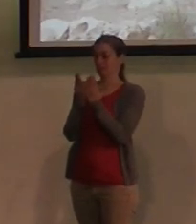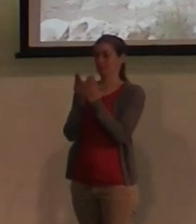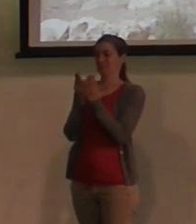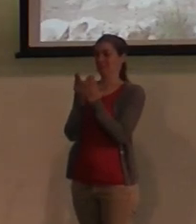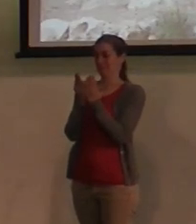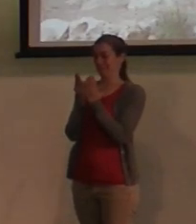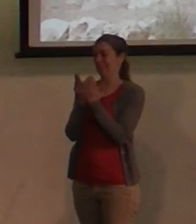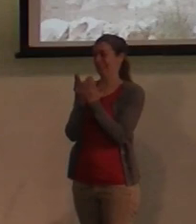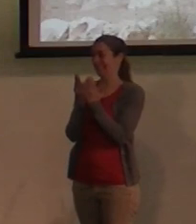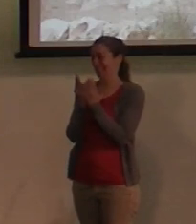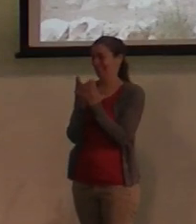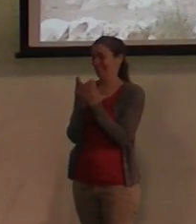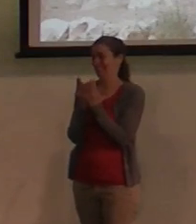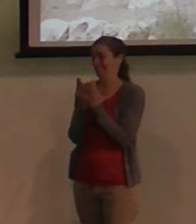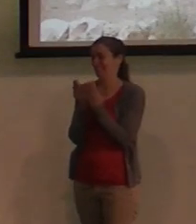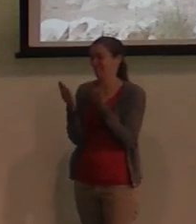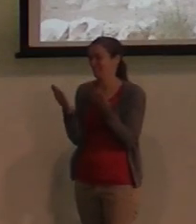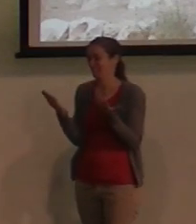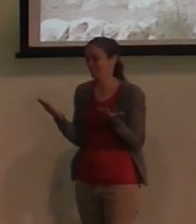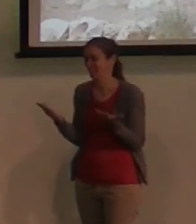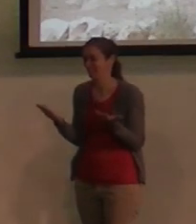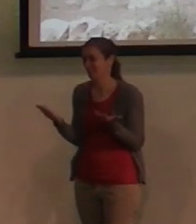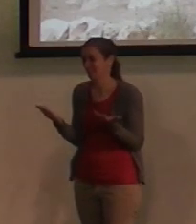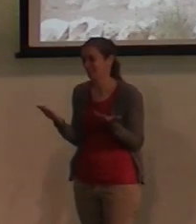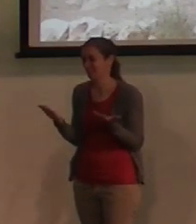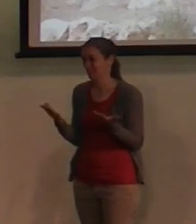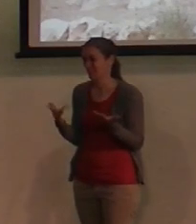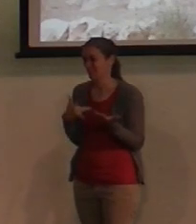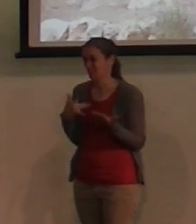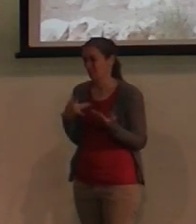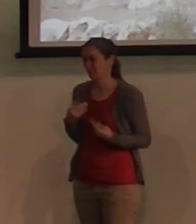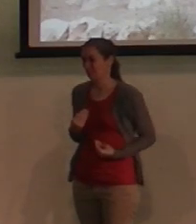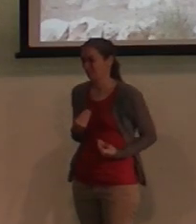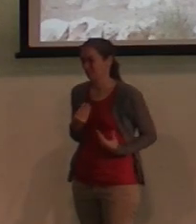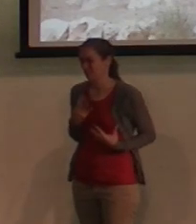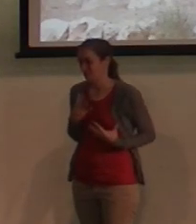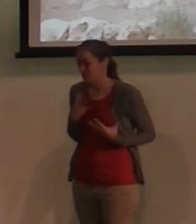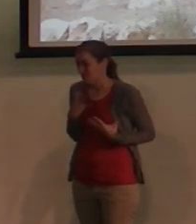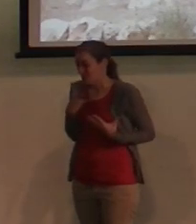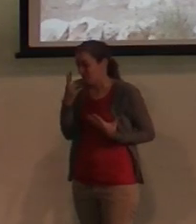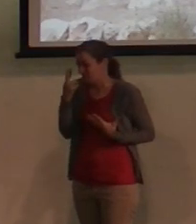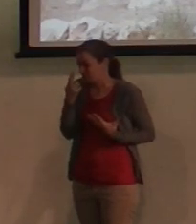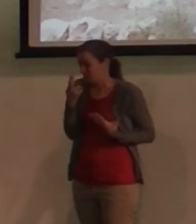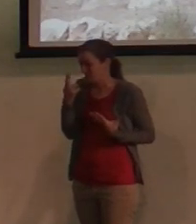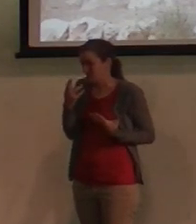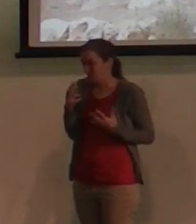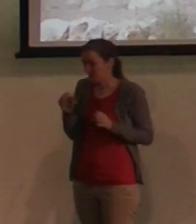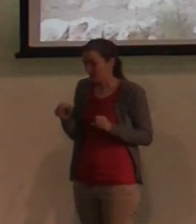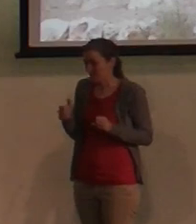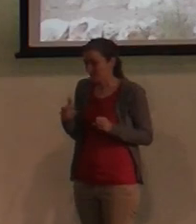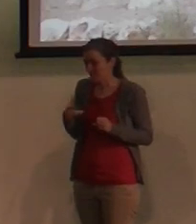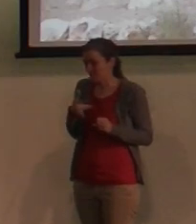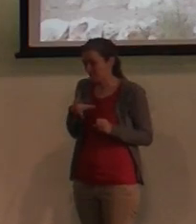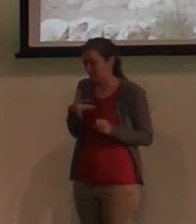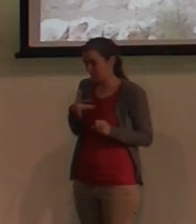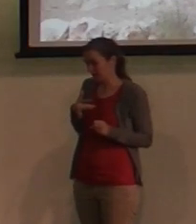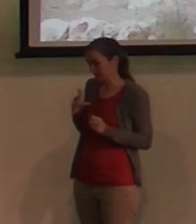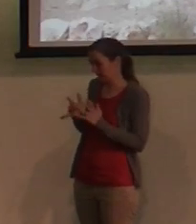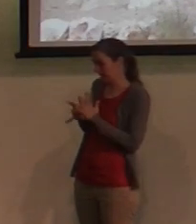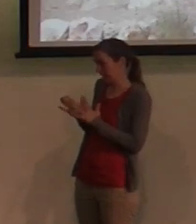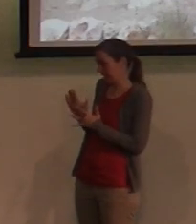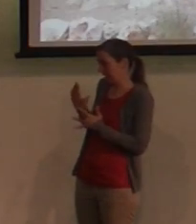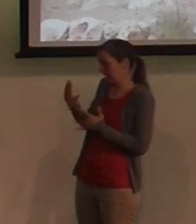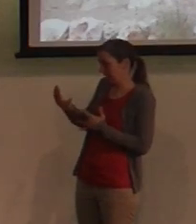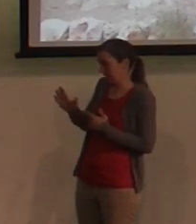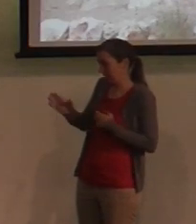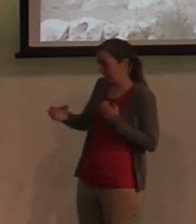reading that text and it just did something for me to realize that I could feel the emotion and just the intensity